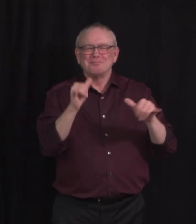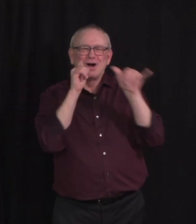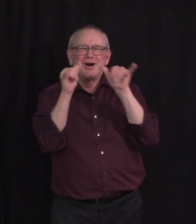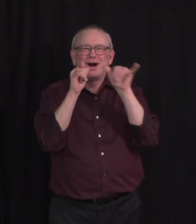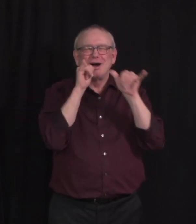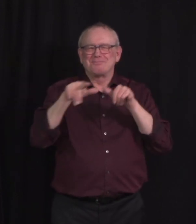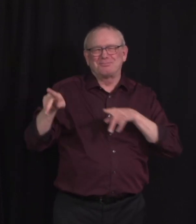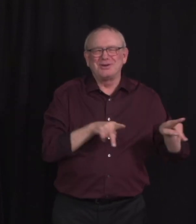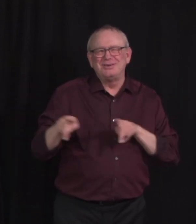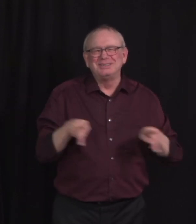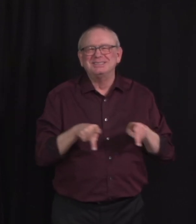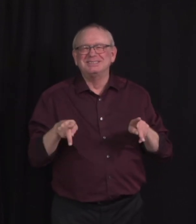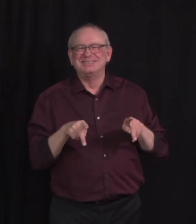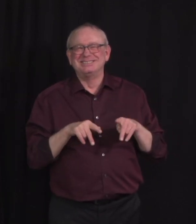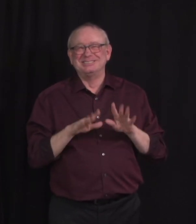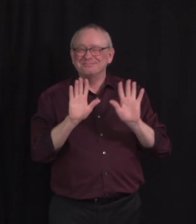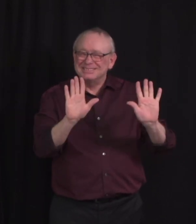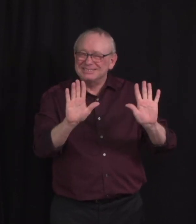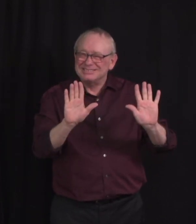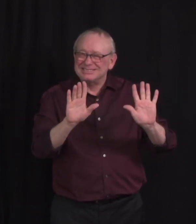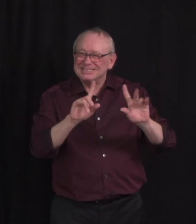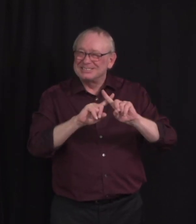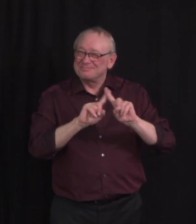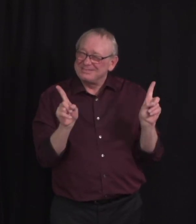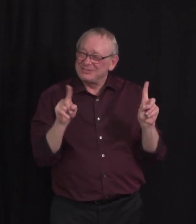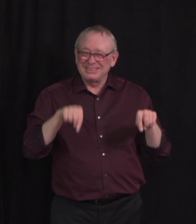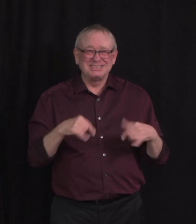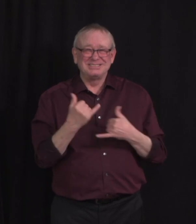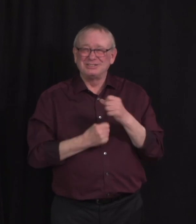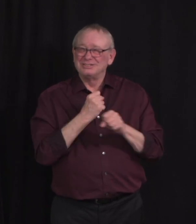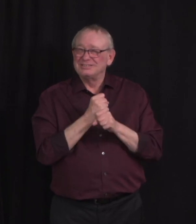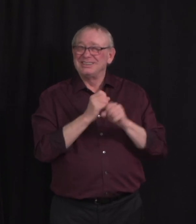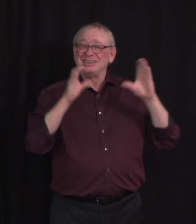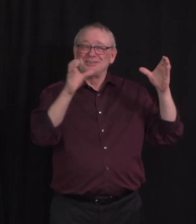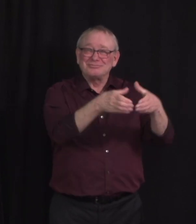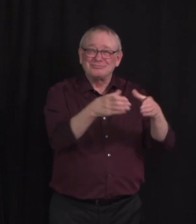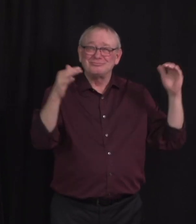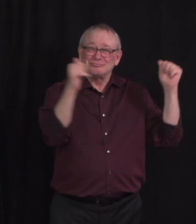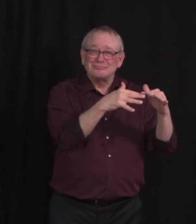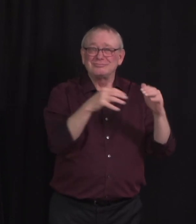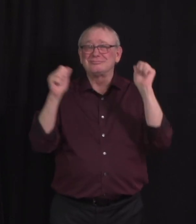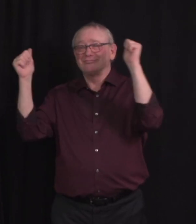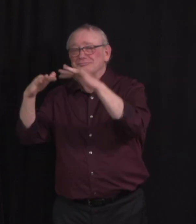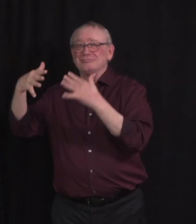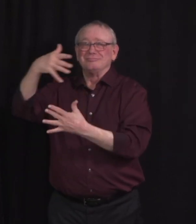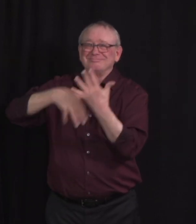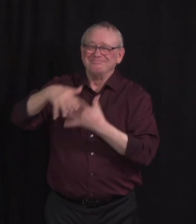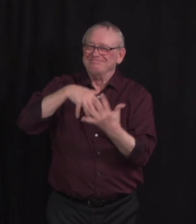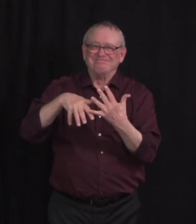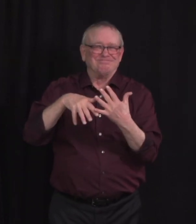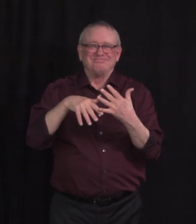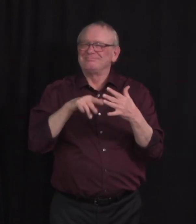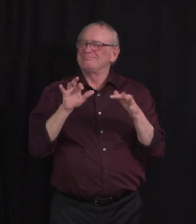Instead of crowding into a local bar or someone's house with friends or co-workers today, I ask you to respect and follow the